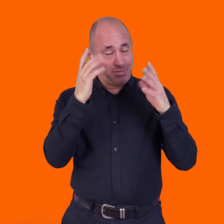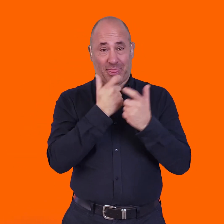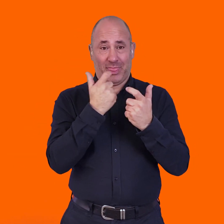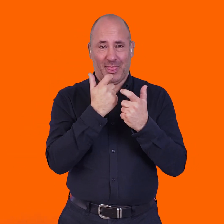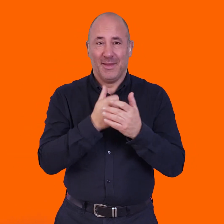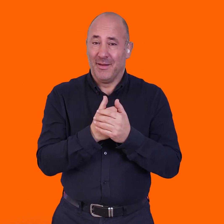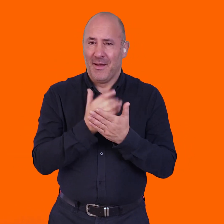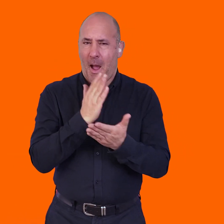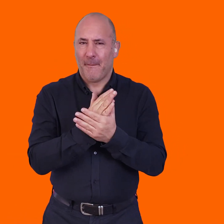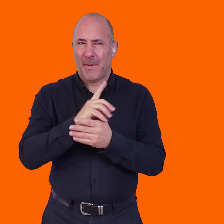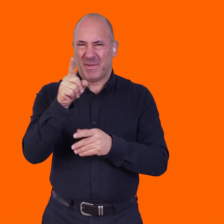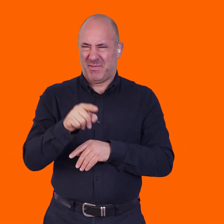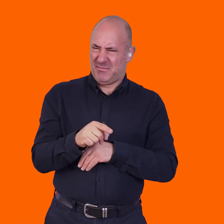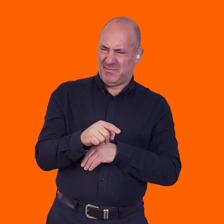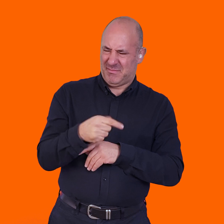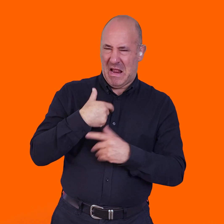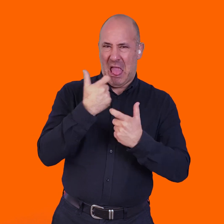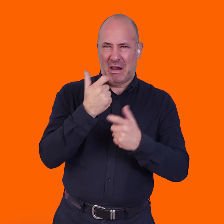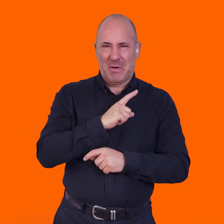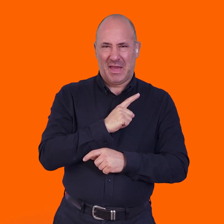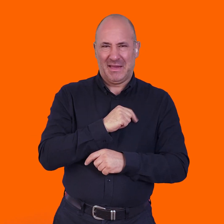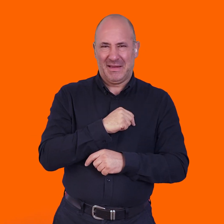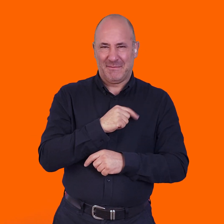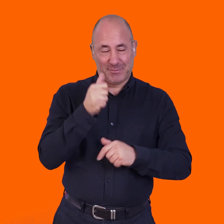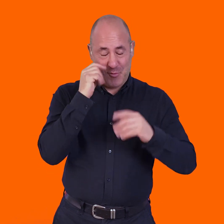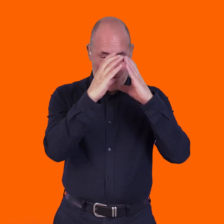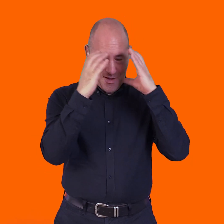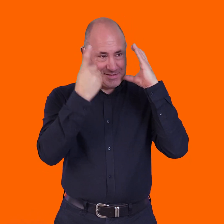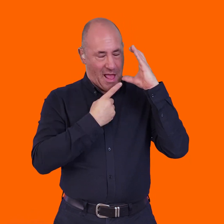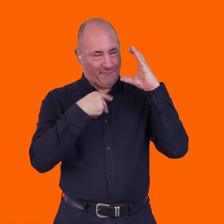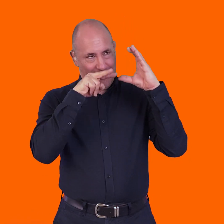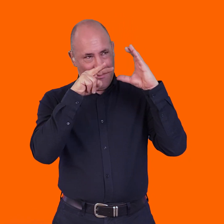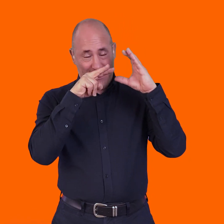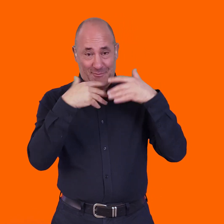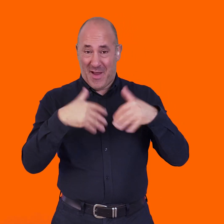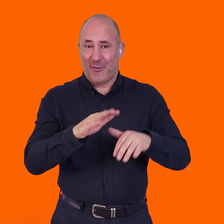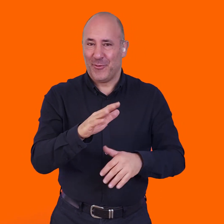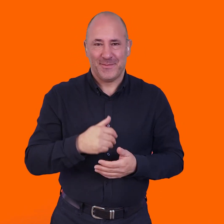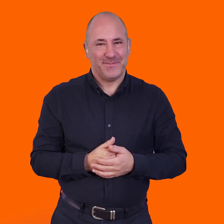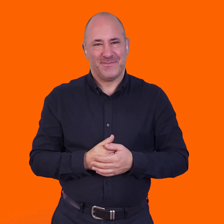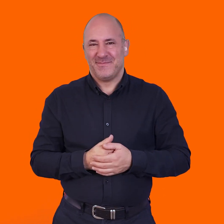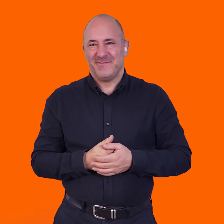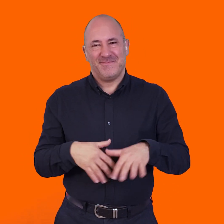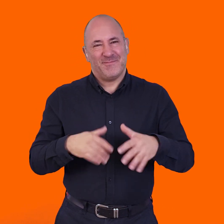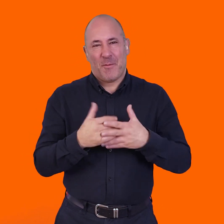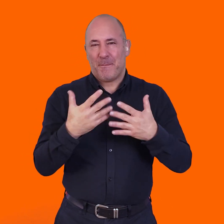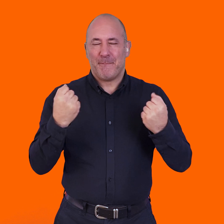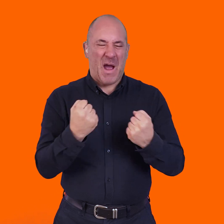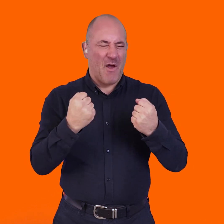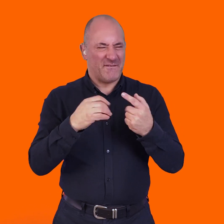I'm sure people must have been wondering why I was laughing. But, you know, I mean, that was just amazing. You know, it was just one of the most,